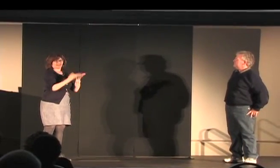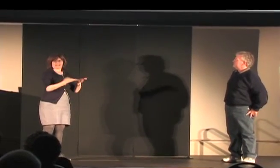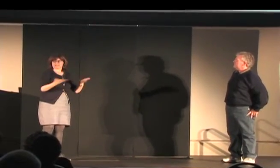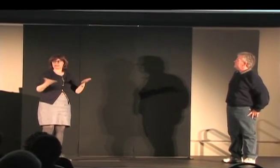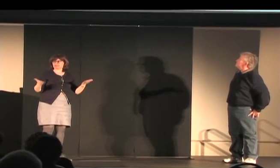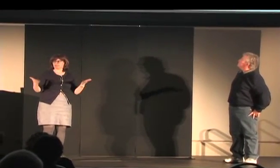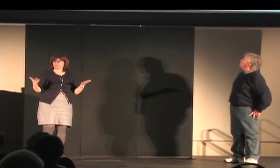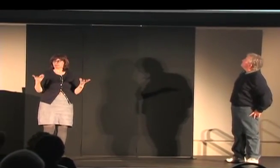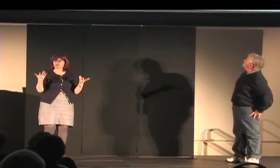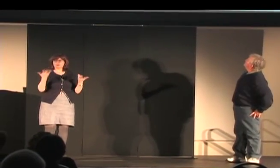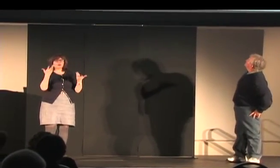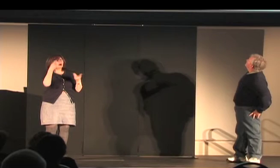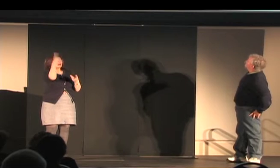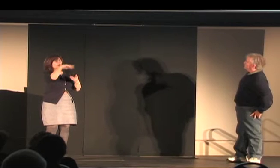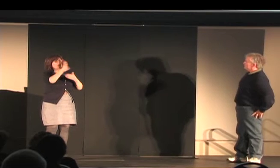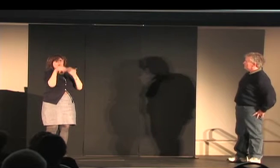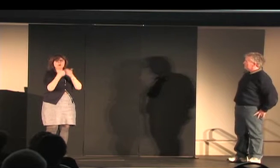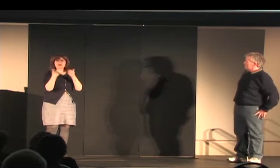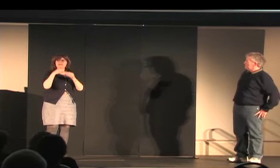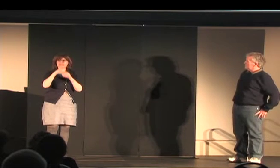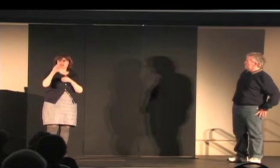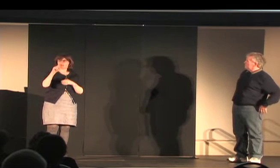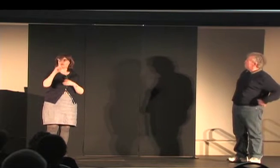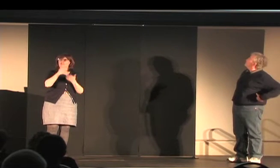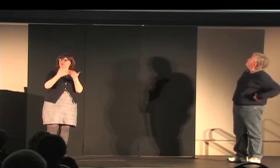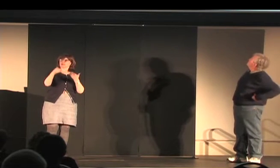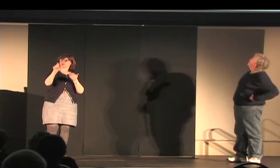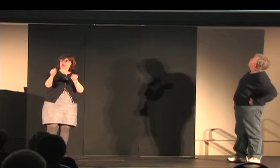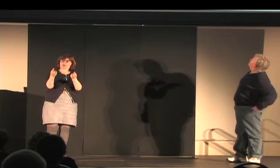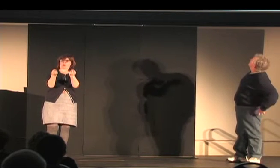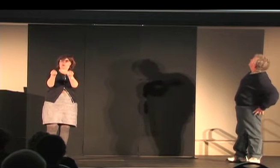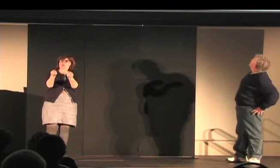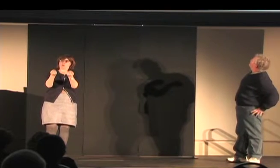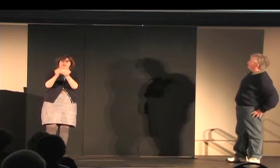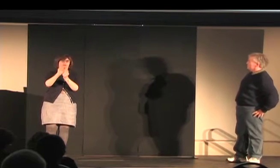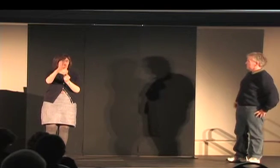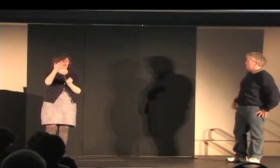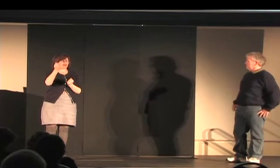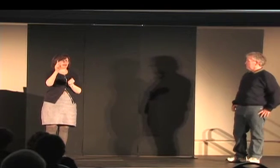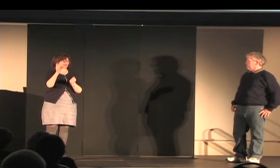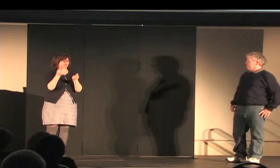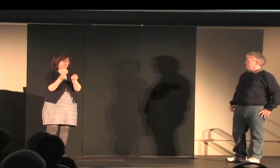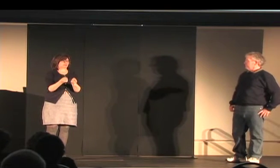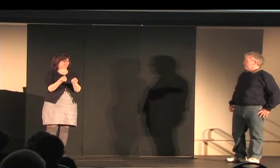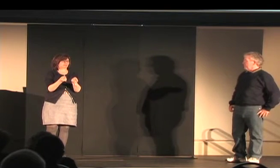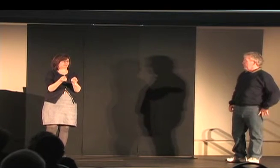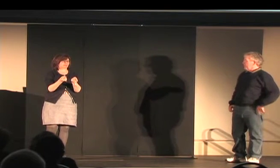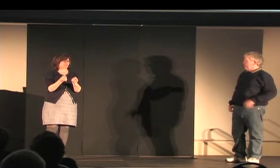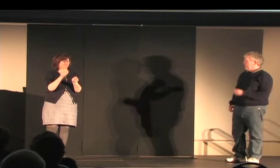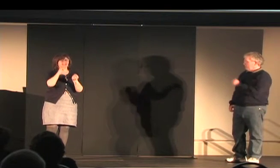we have some pictures of objects and facts what do they all have in common they are things that you can hold in your hands